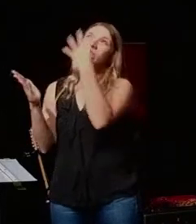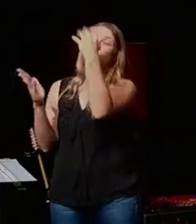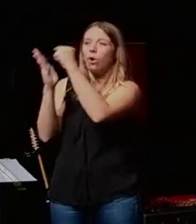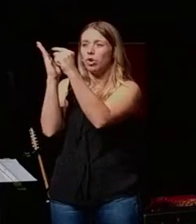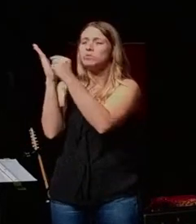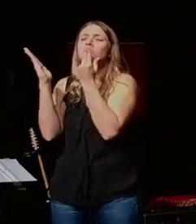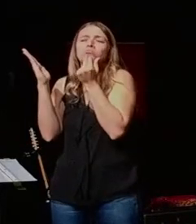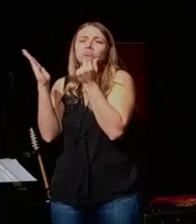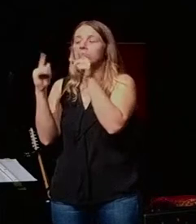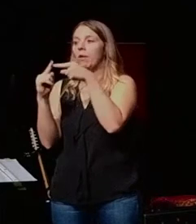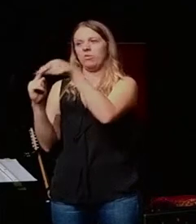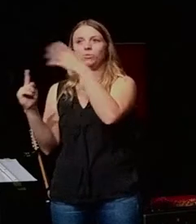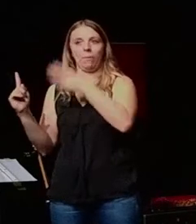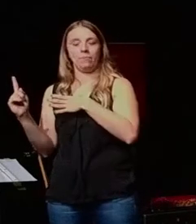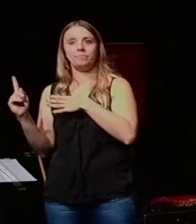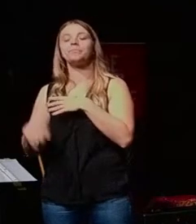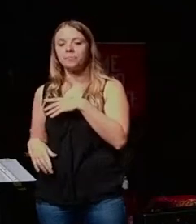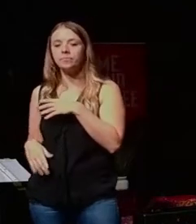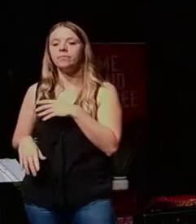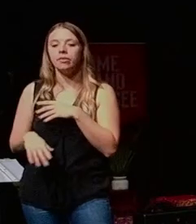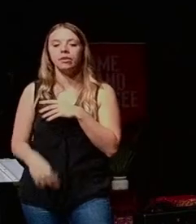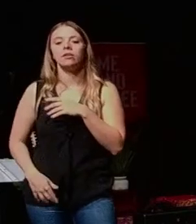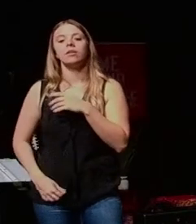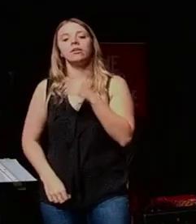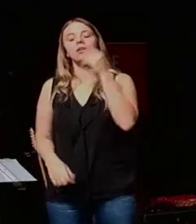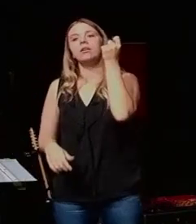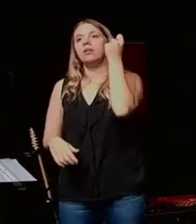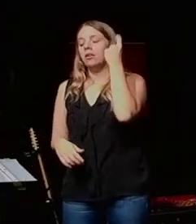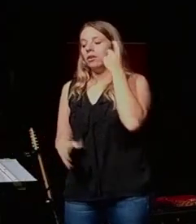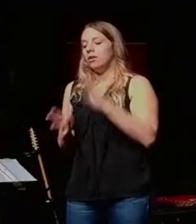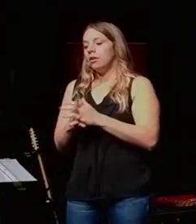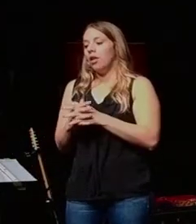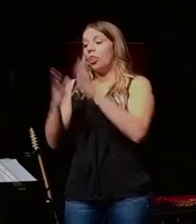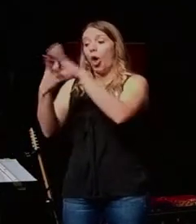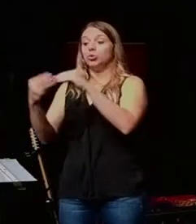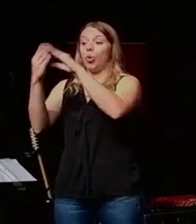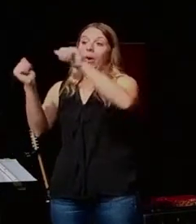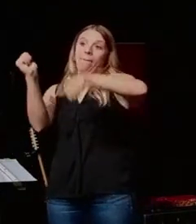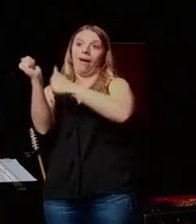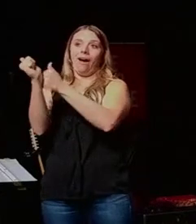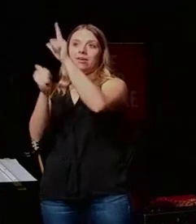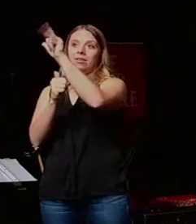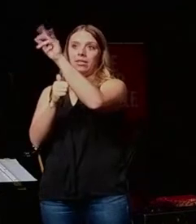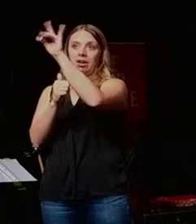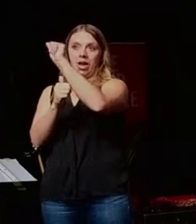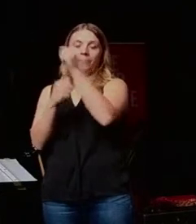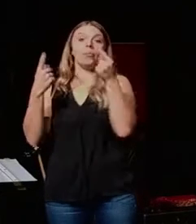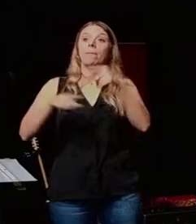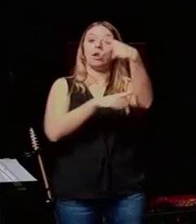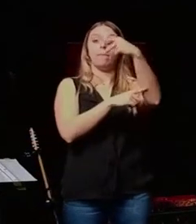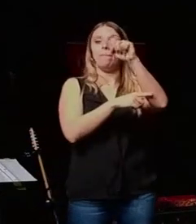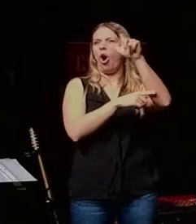There's another one at the end of that chapter. And the story behind that, was Paul, the